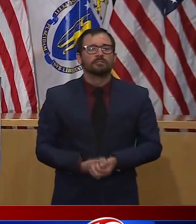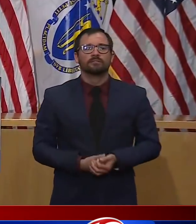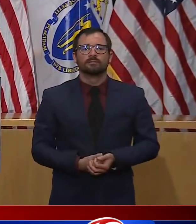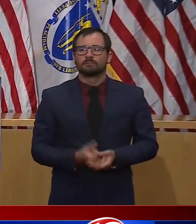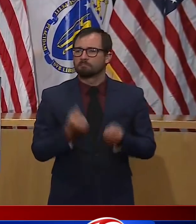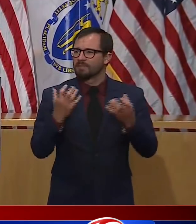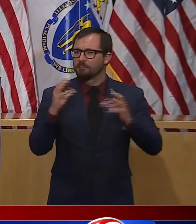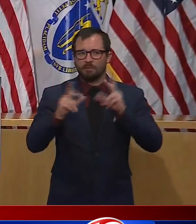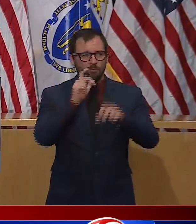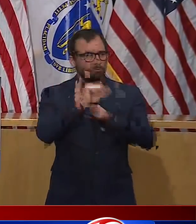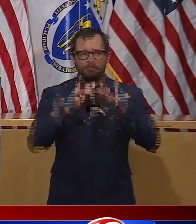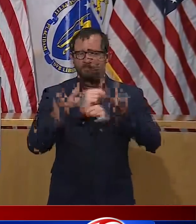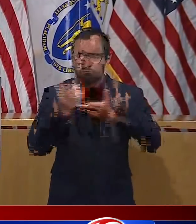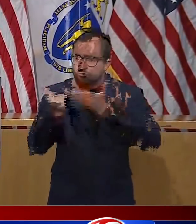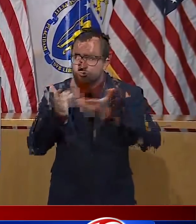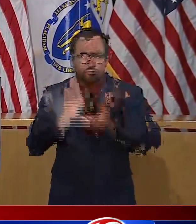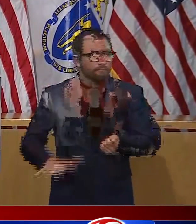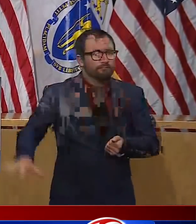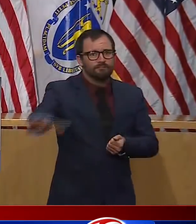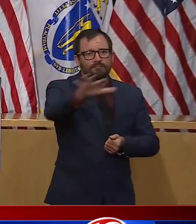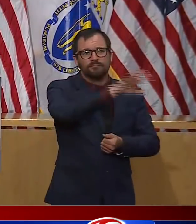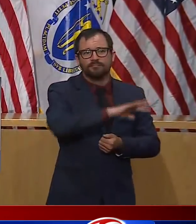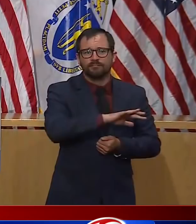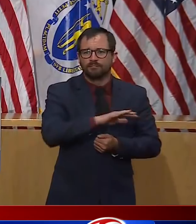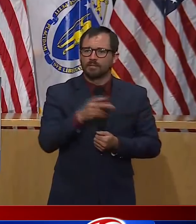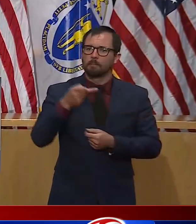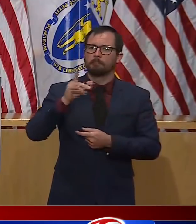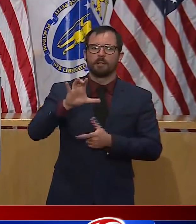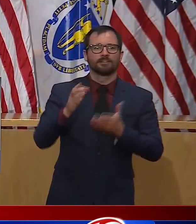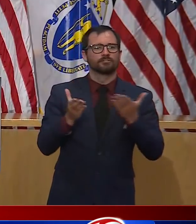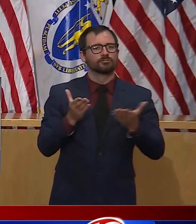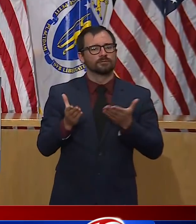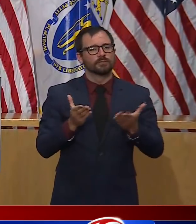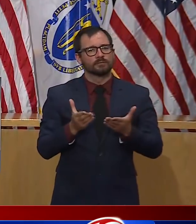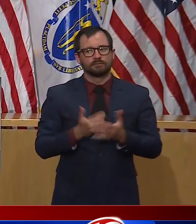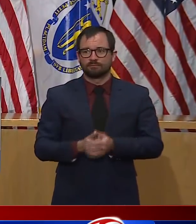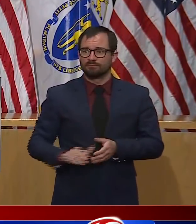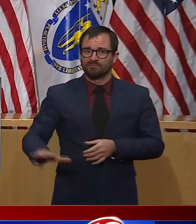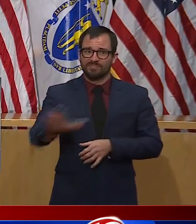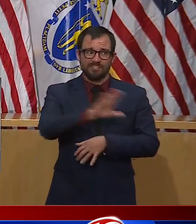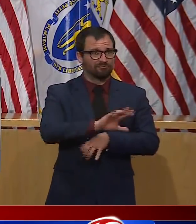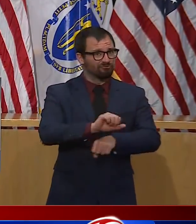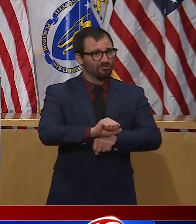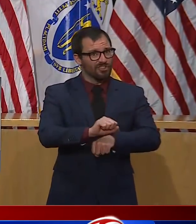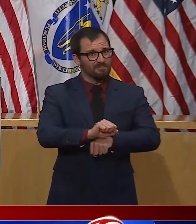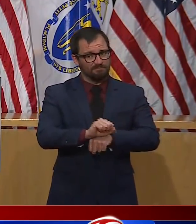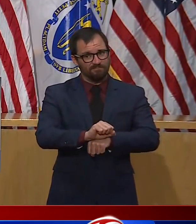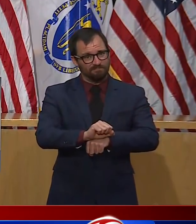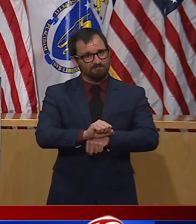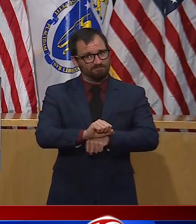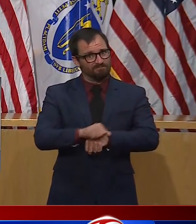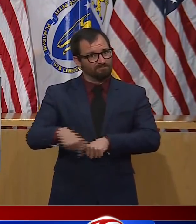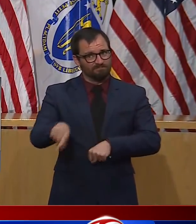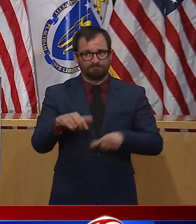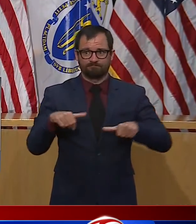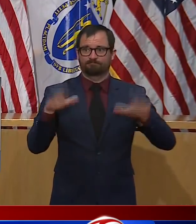did what they had to do in order to serve us, but in some cases suffered terrible loss as a result.